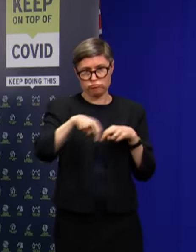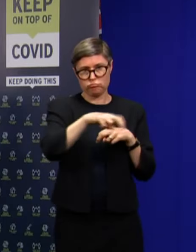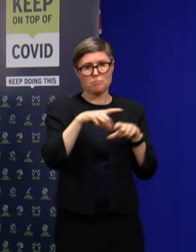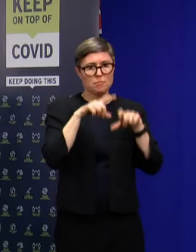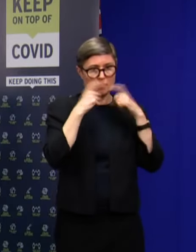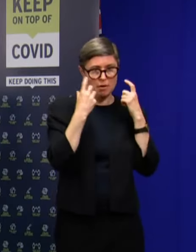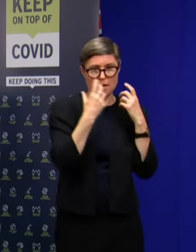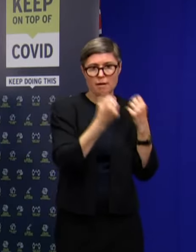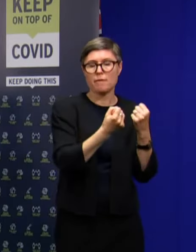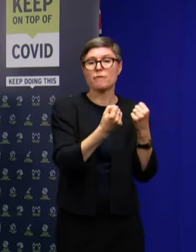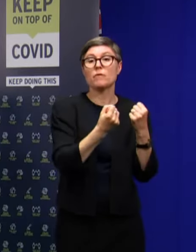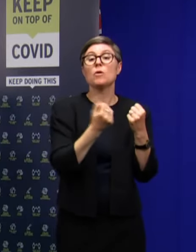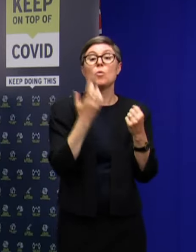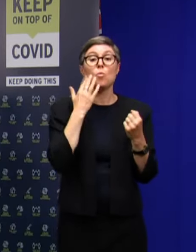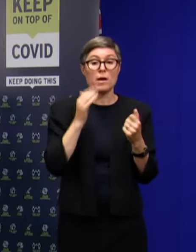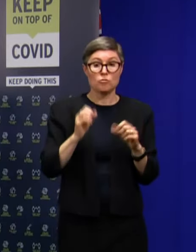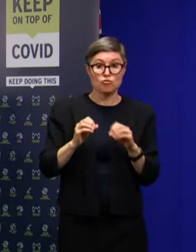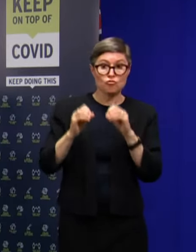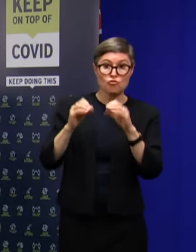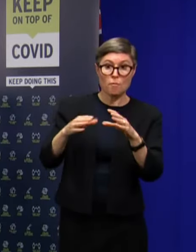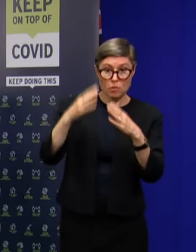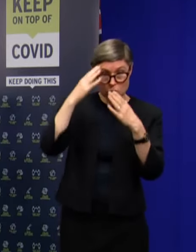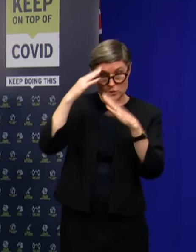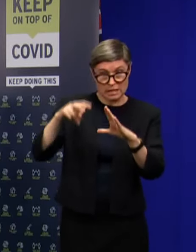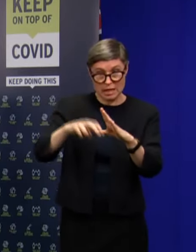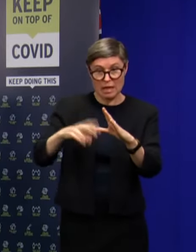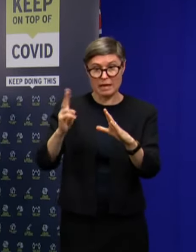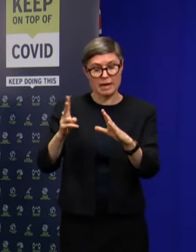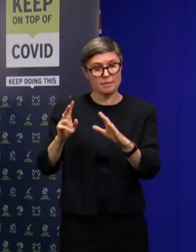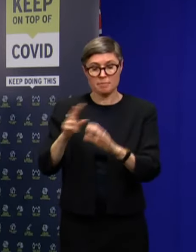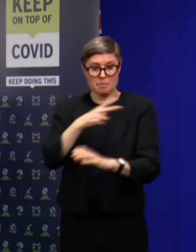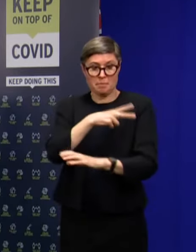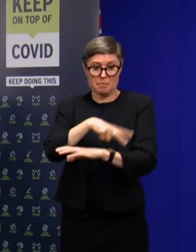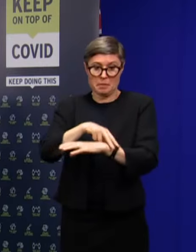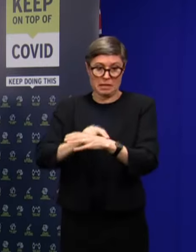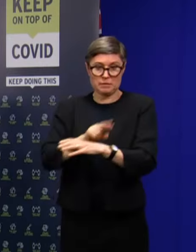His transport was a matter for the police. It was a,